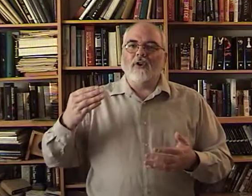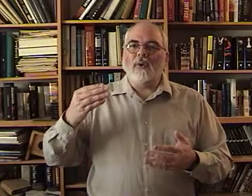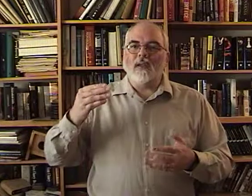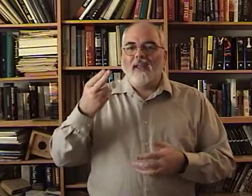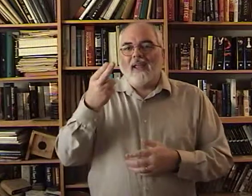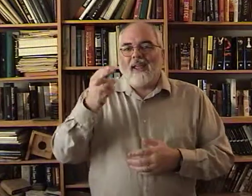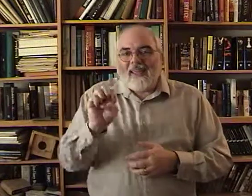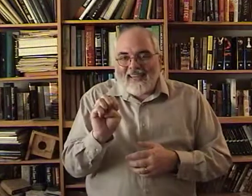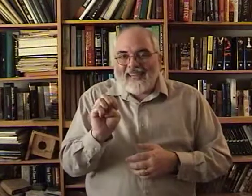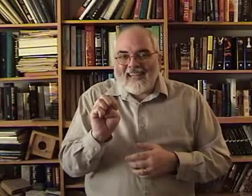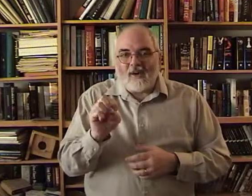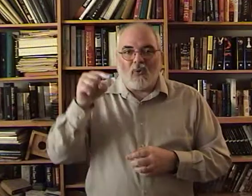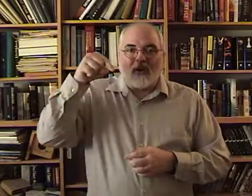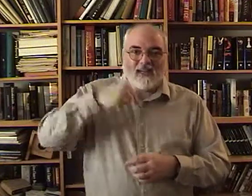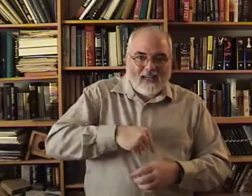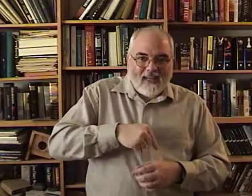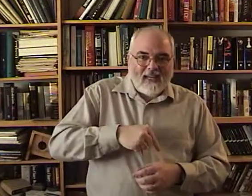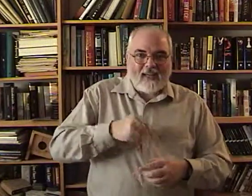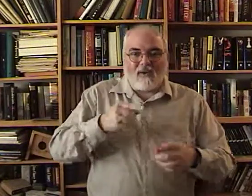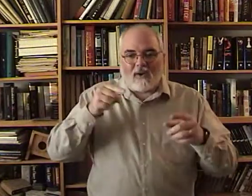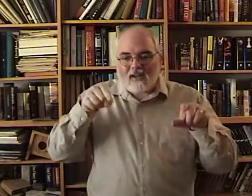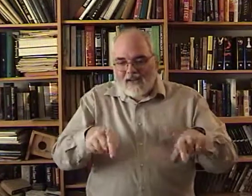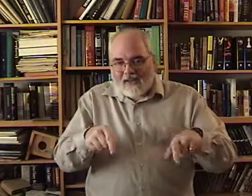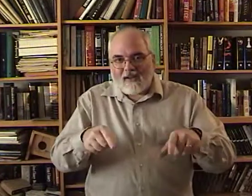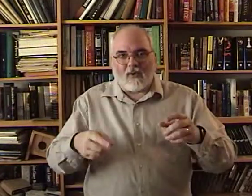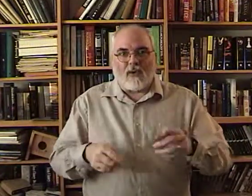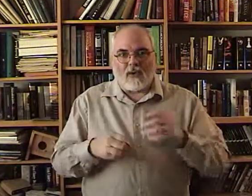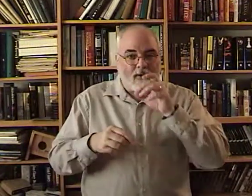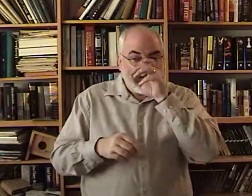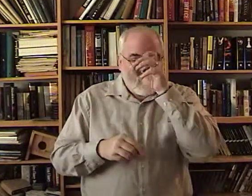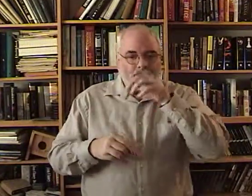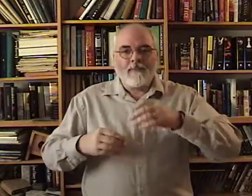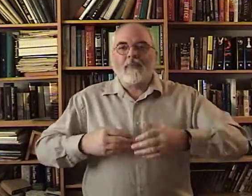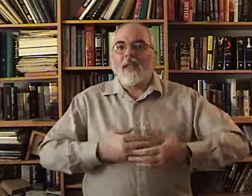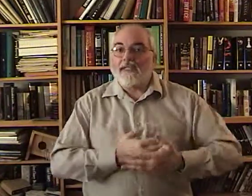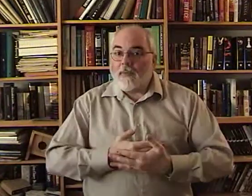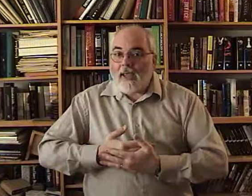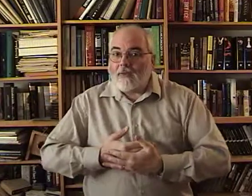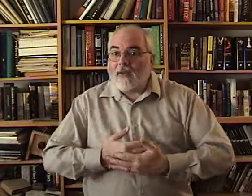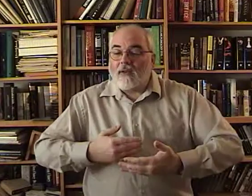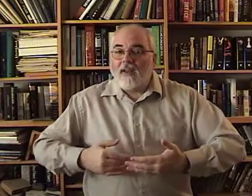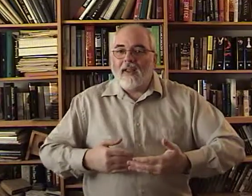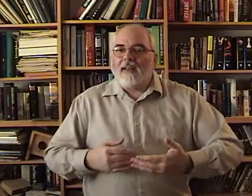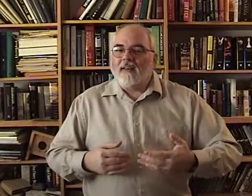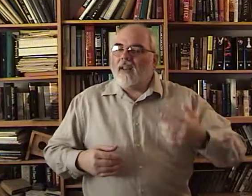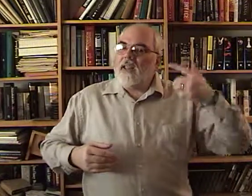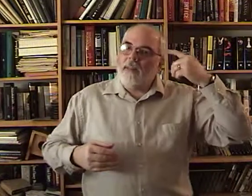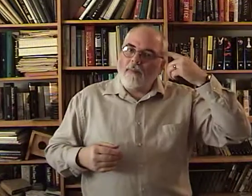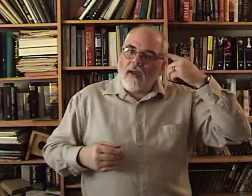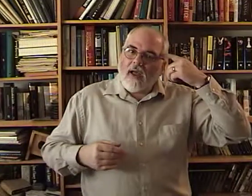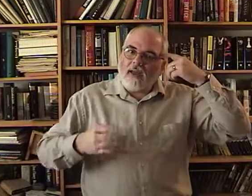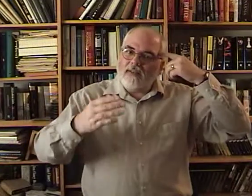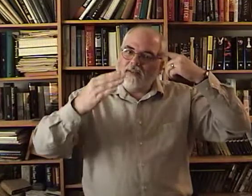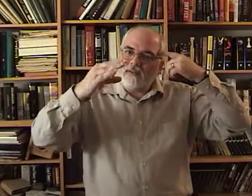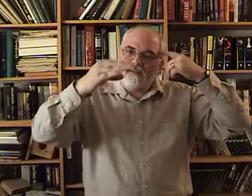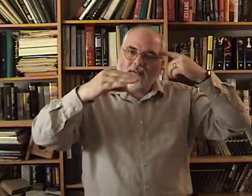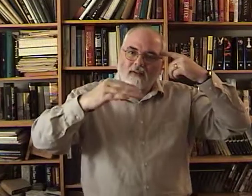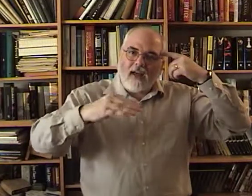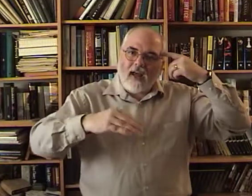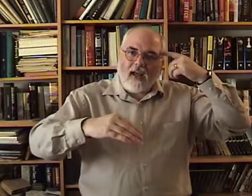doing. He. Or he. Or he. Or whatever. It's the baby. In the mind's. Eye.